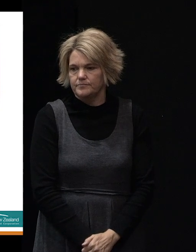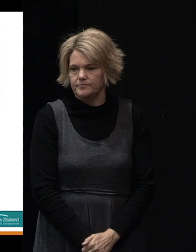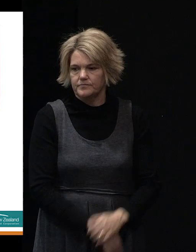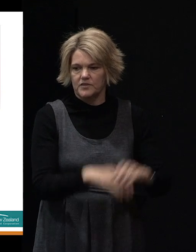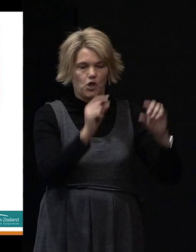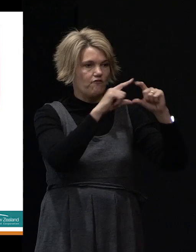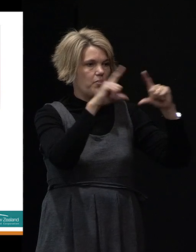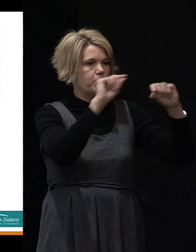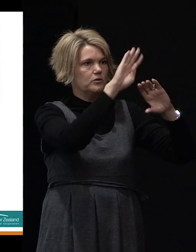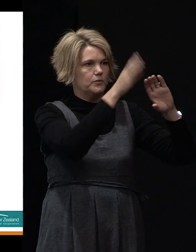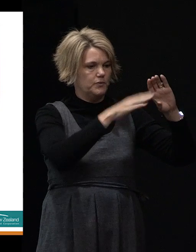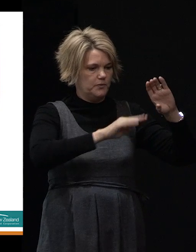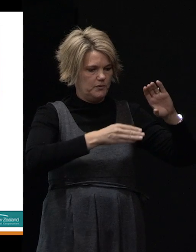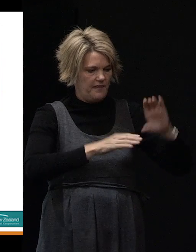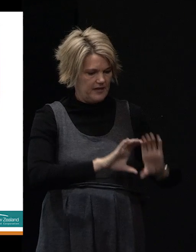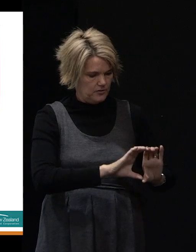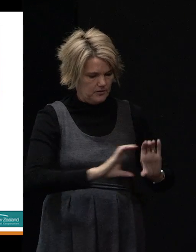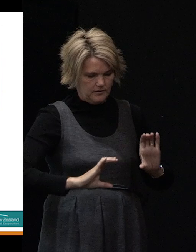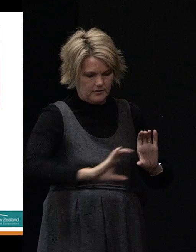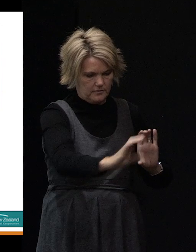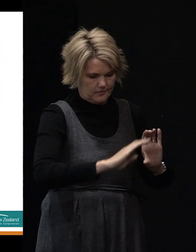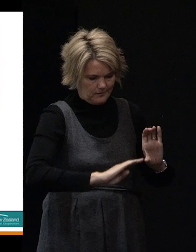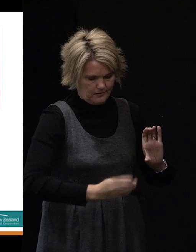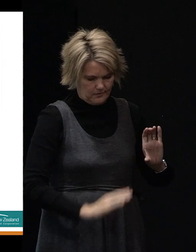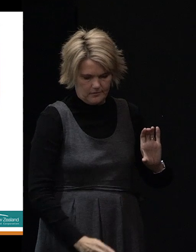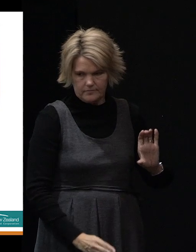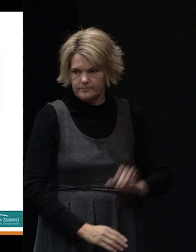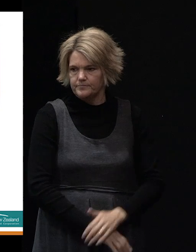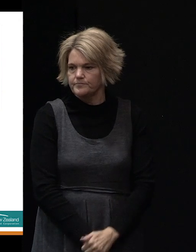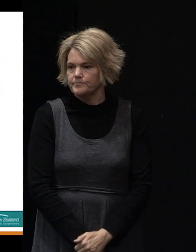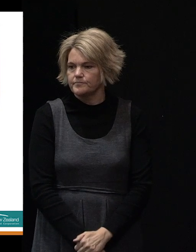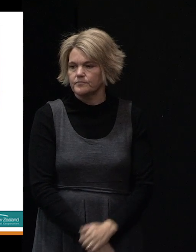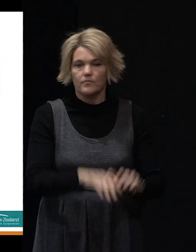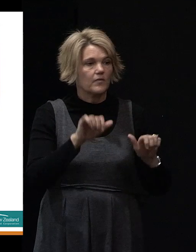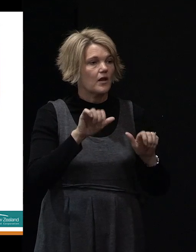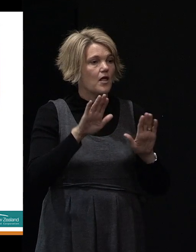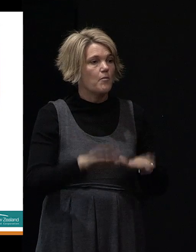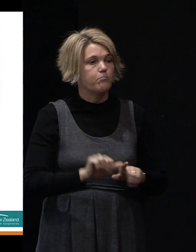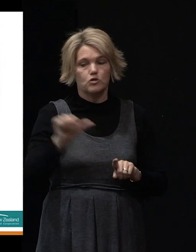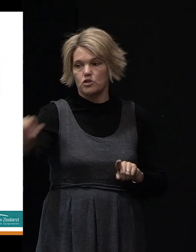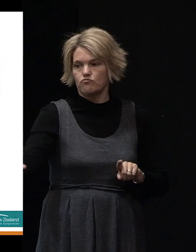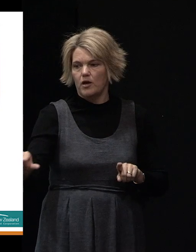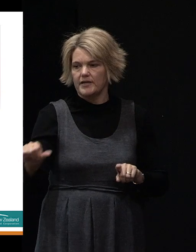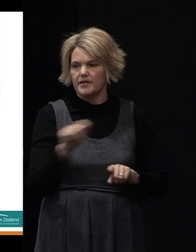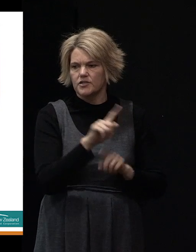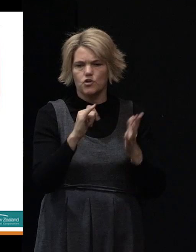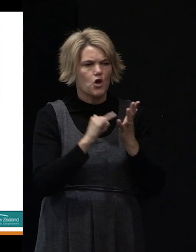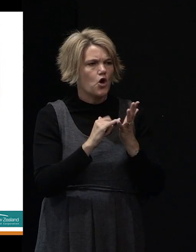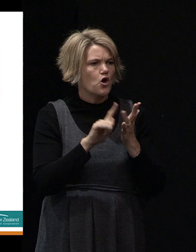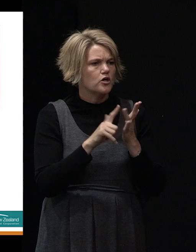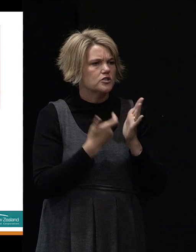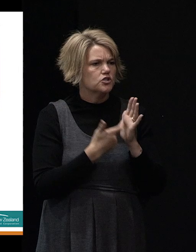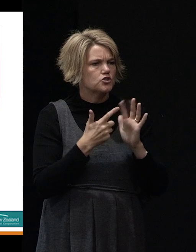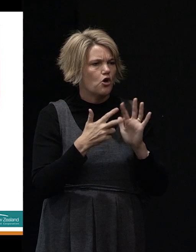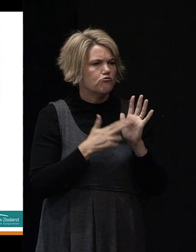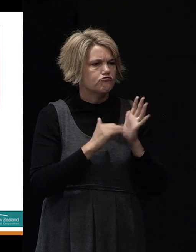brick course into the actual footing itself. The bottom right picture there is I don't know if you might be familiar with Sorensen's Place in